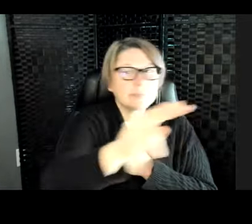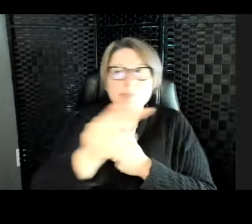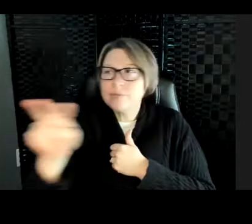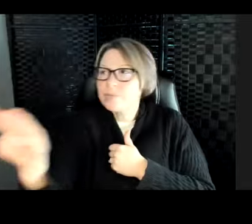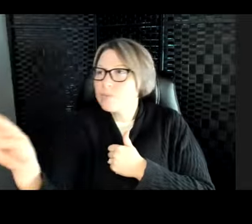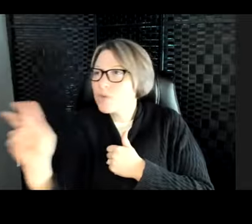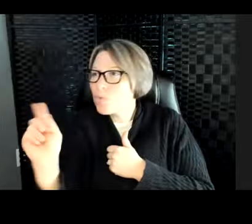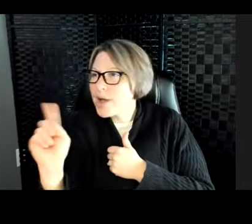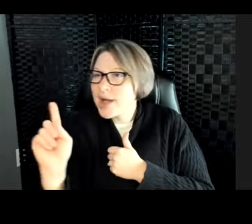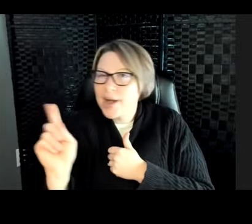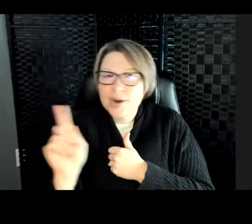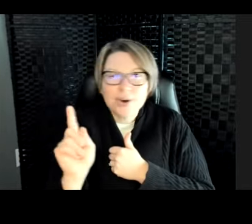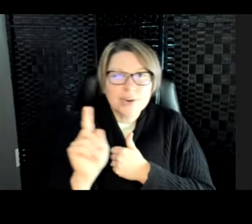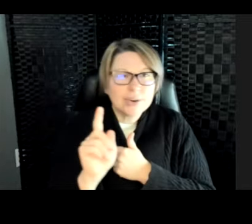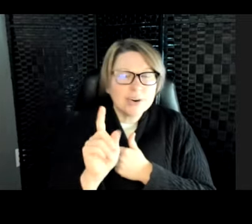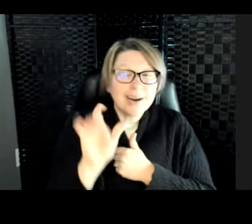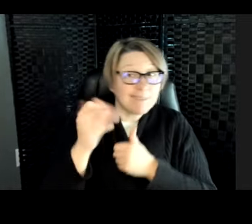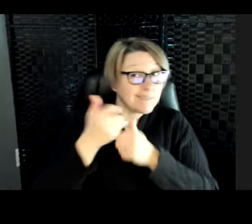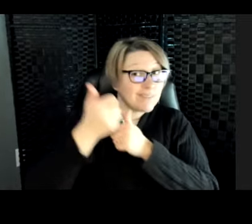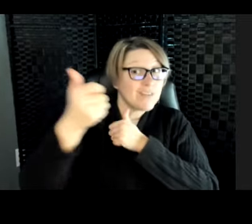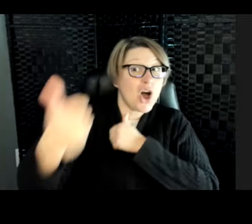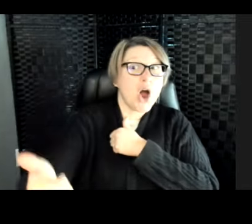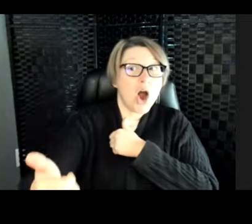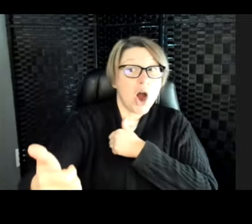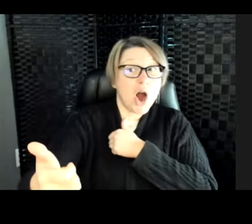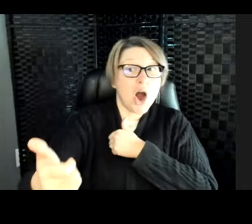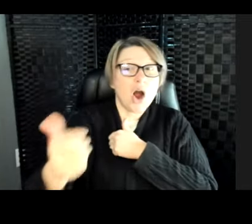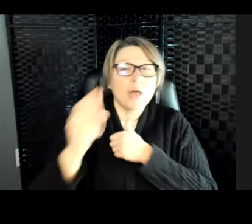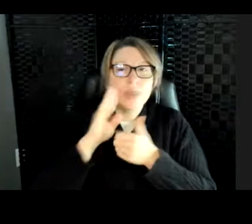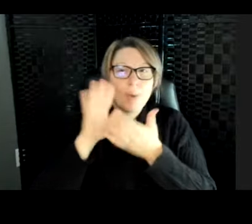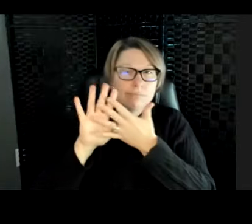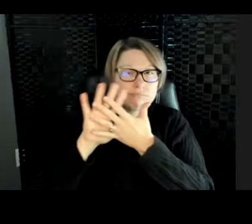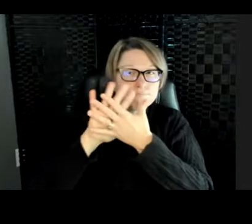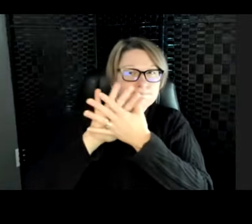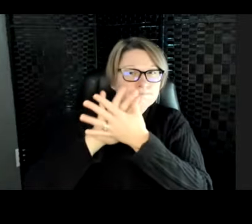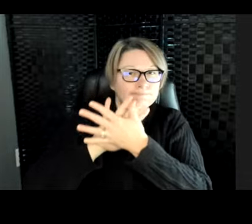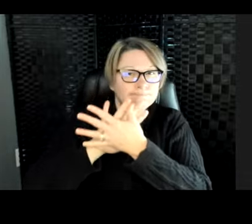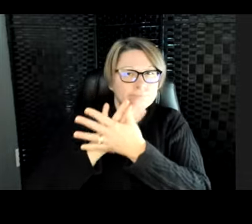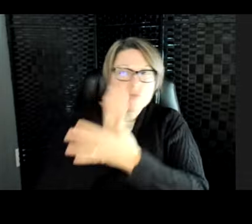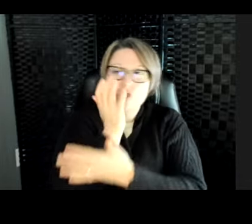if you're far enough away, they will blend in with the grass and the sand.